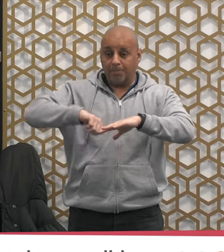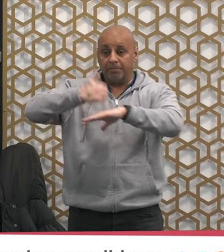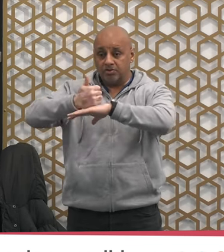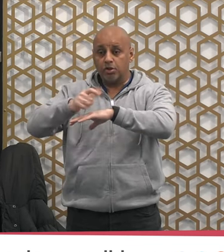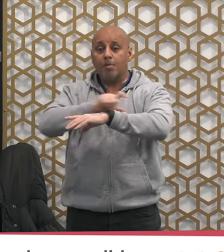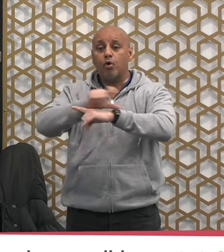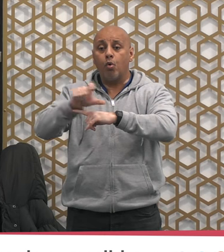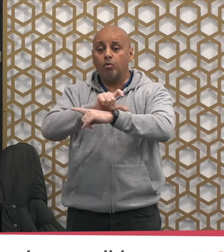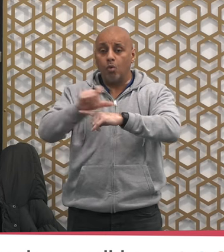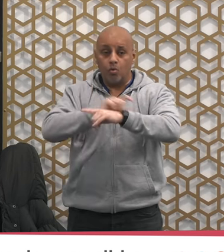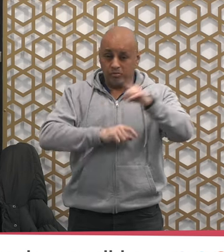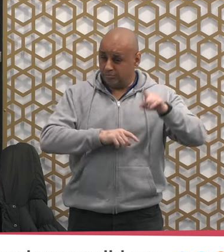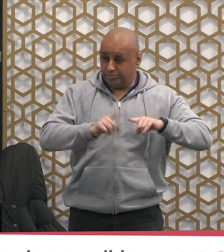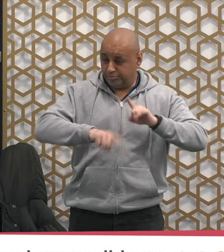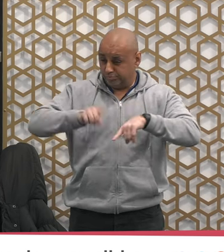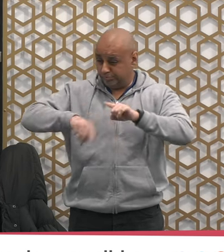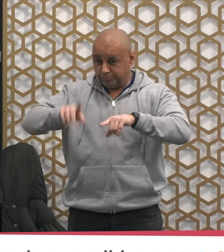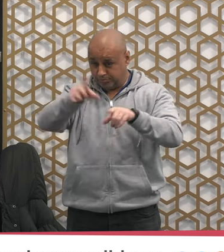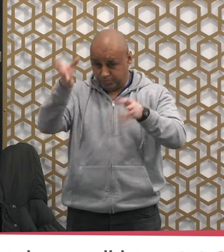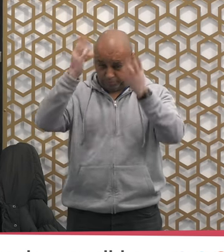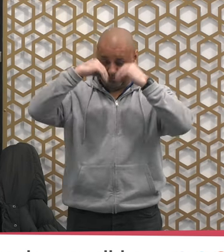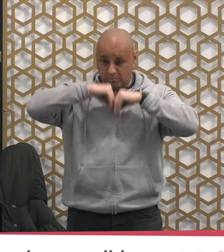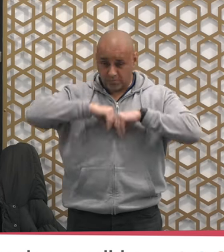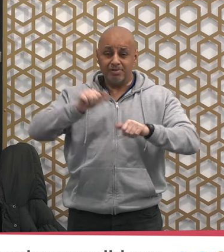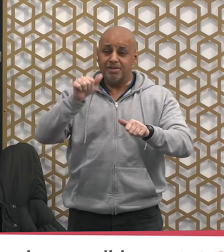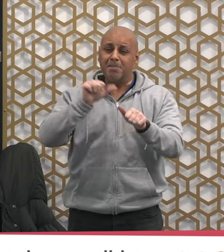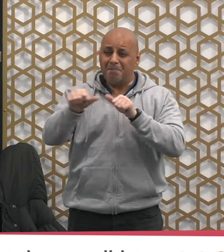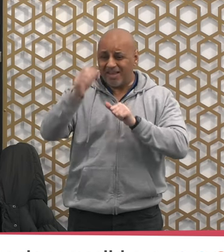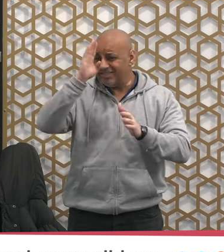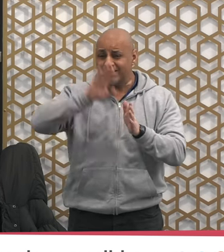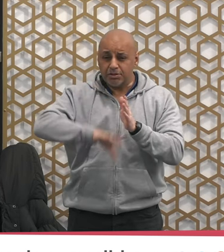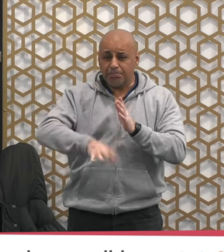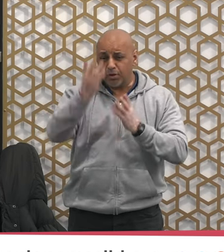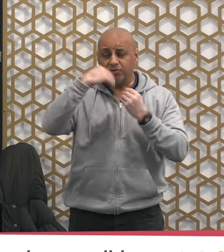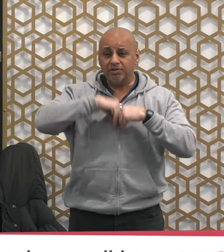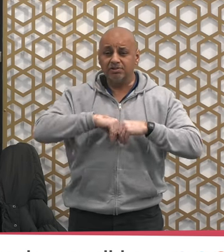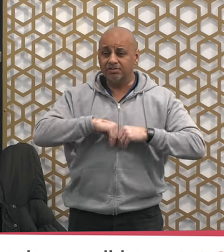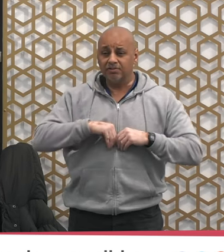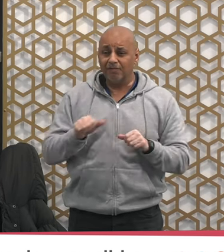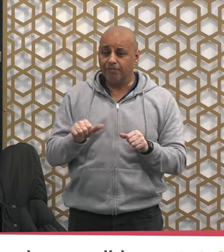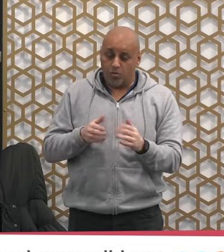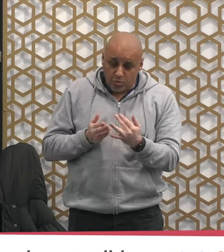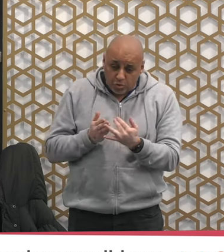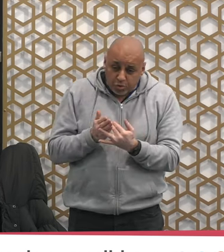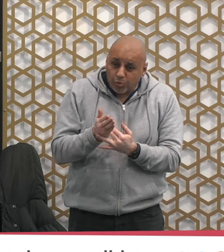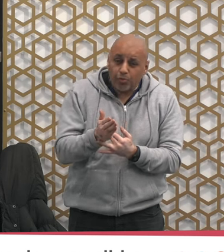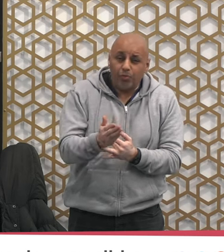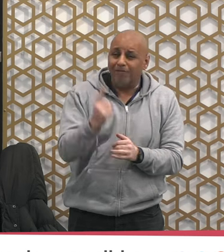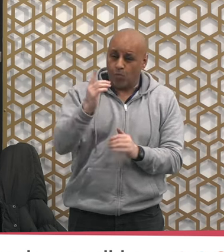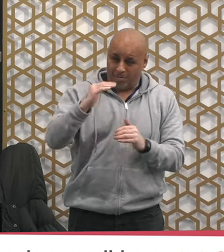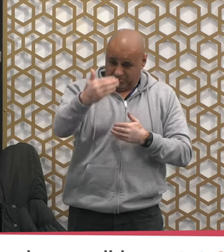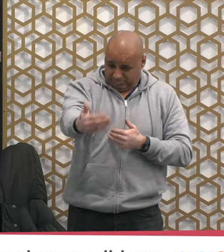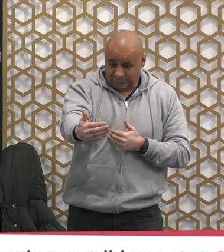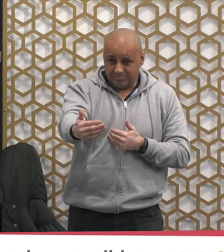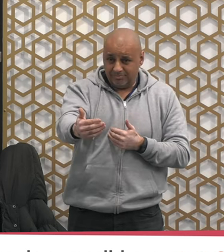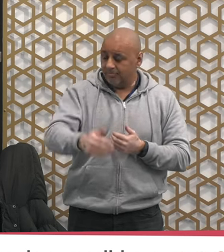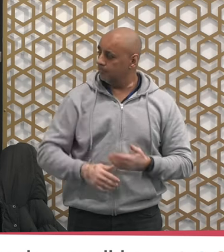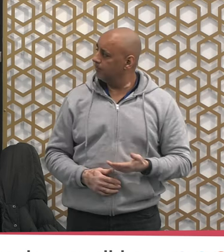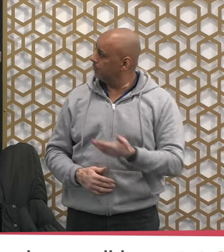month of Ramadan another thing that we need to do in order for us to prepare ourselves for the month of Ramadan is to get into the